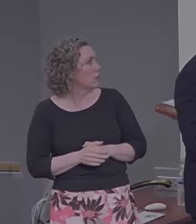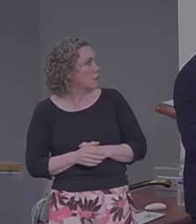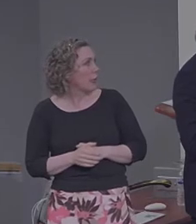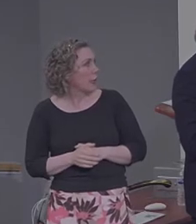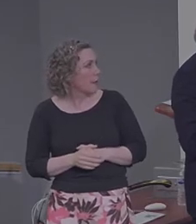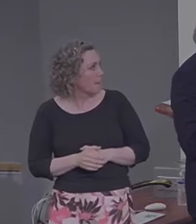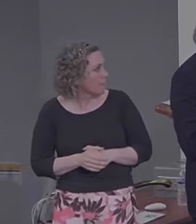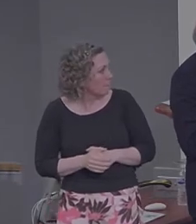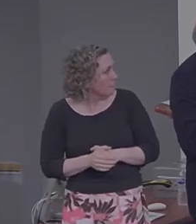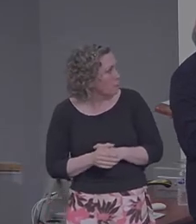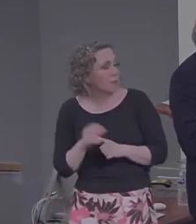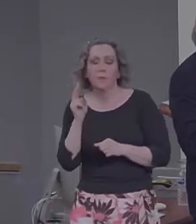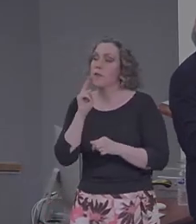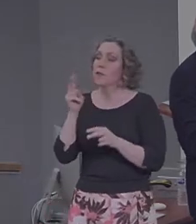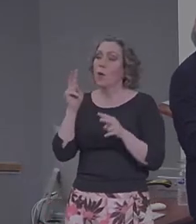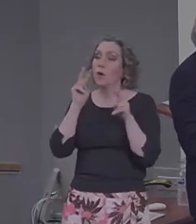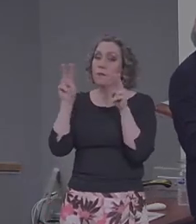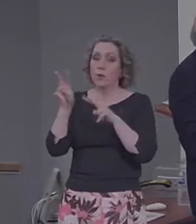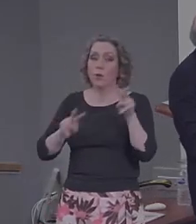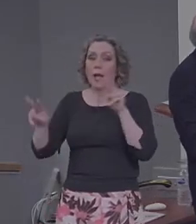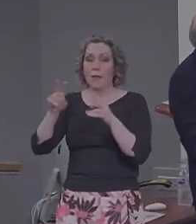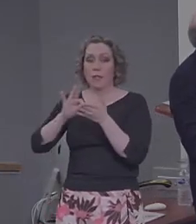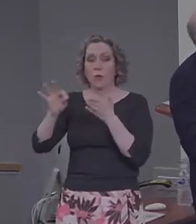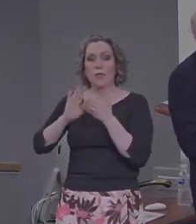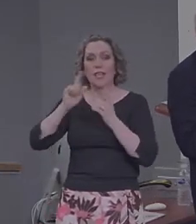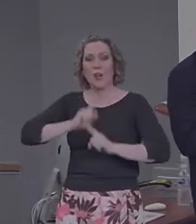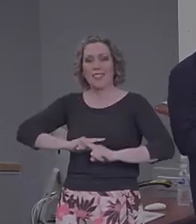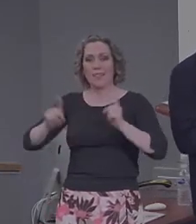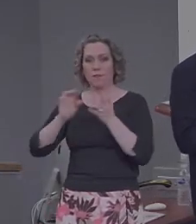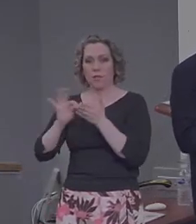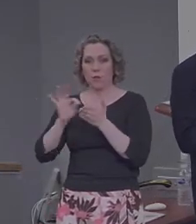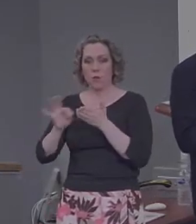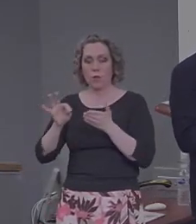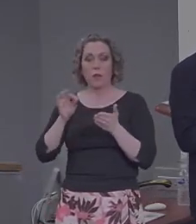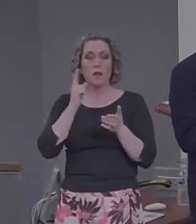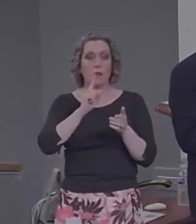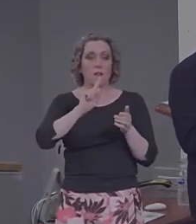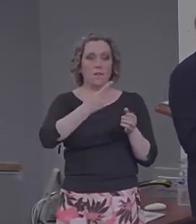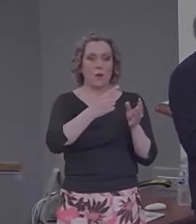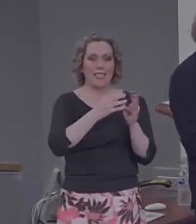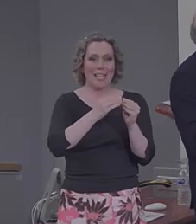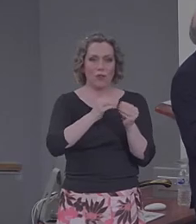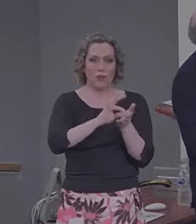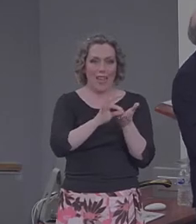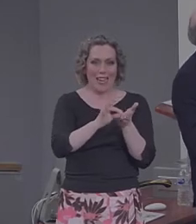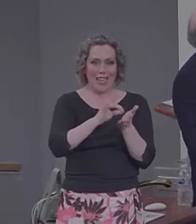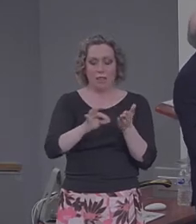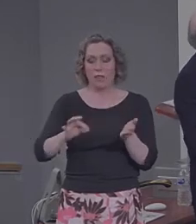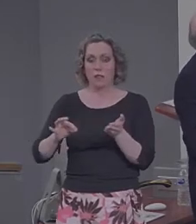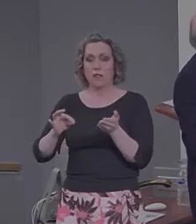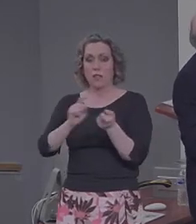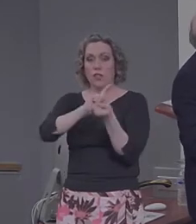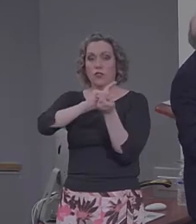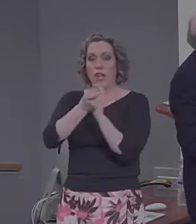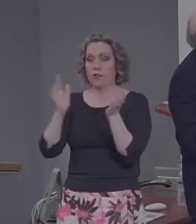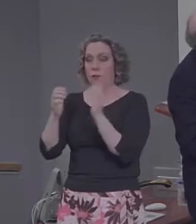these scores. They're different scores of changes in ratings from the first session when they came in worried to sessions two and three.